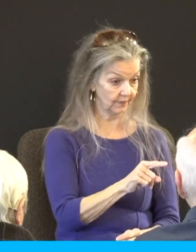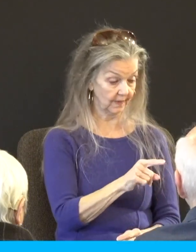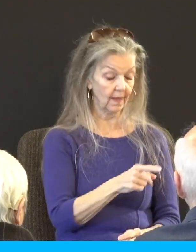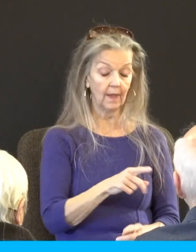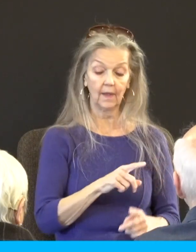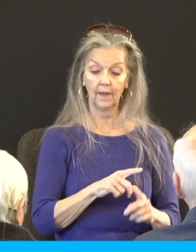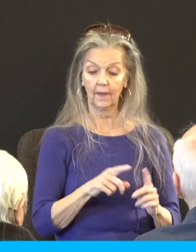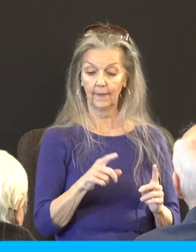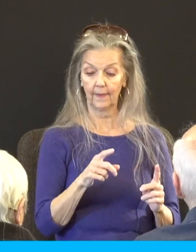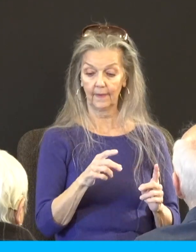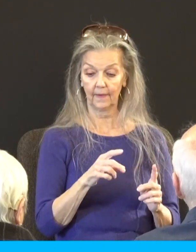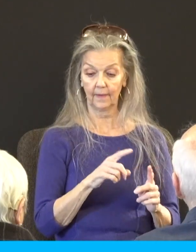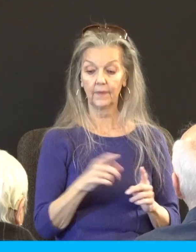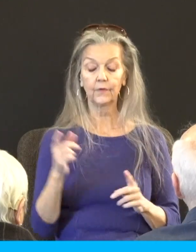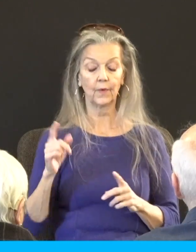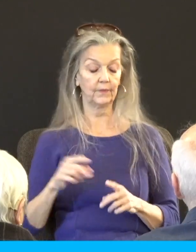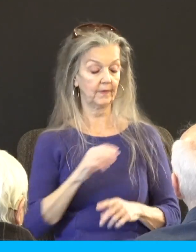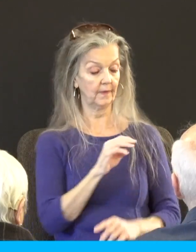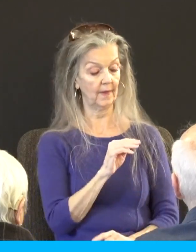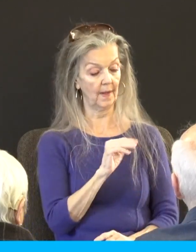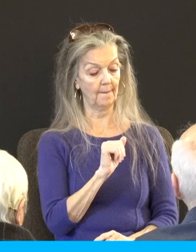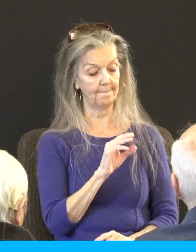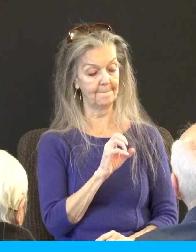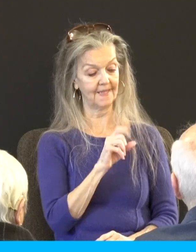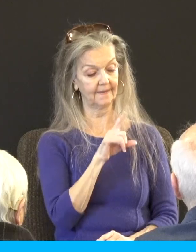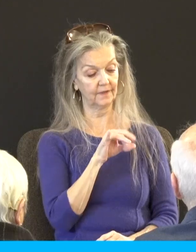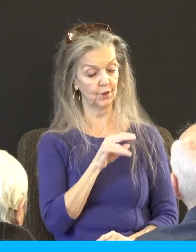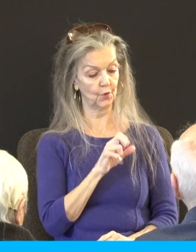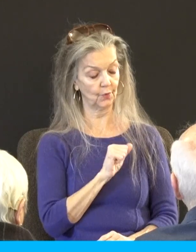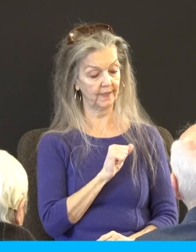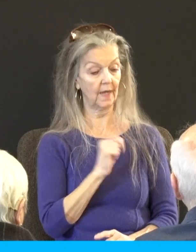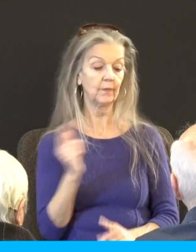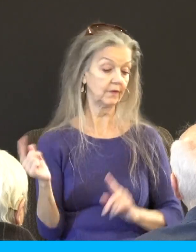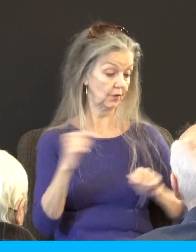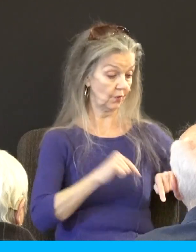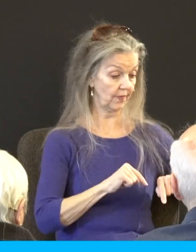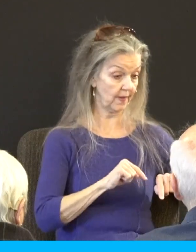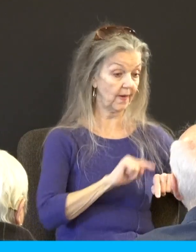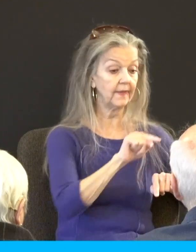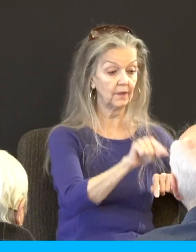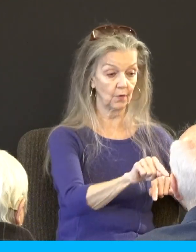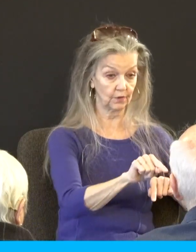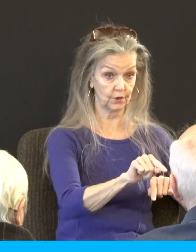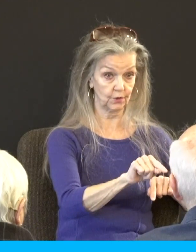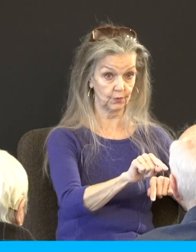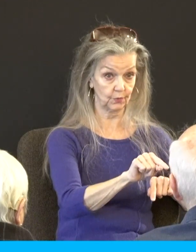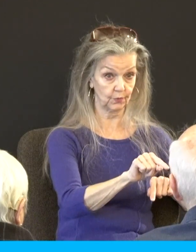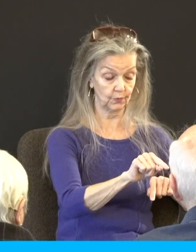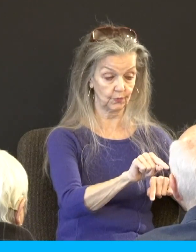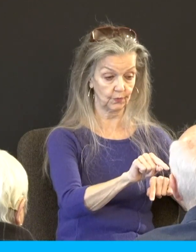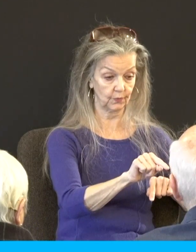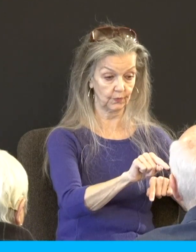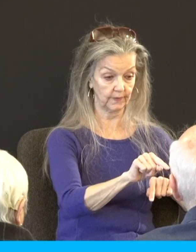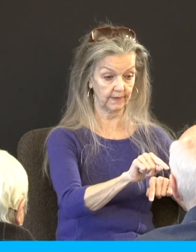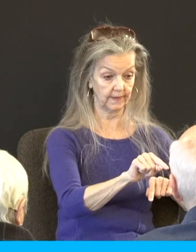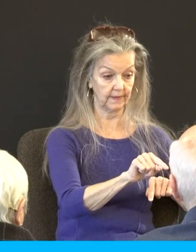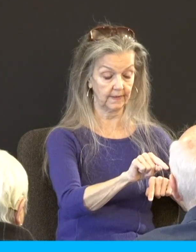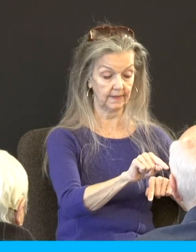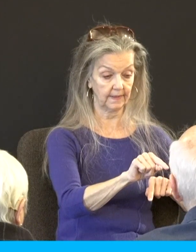into Macedonia, northern Greece, and to come again out of Macedonia unto you, and of you to be brought on my way toward Judea.